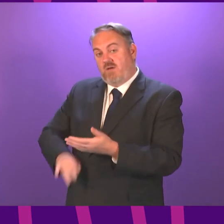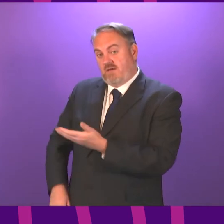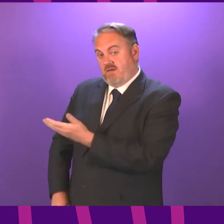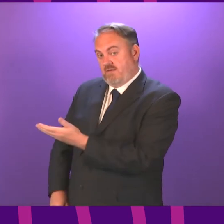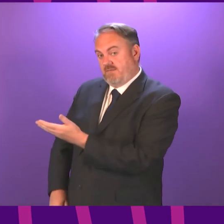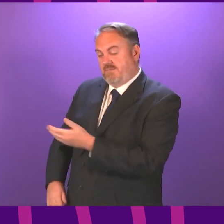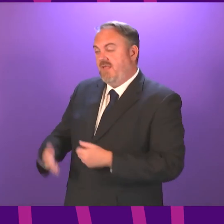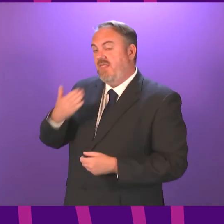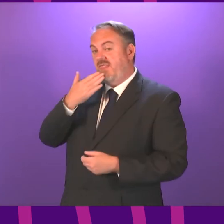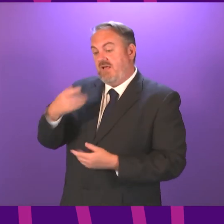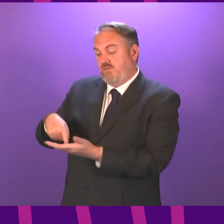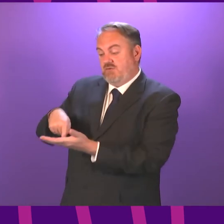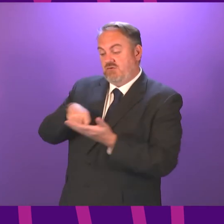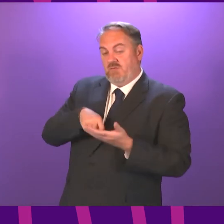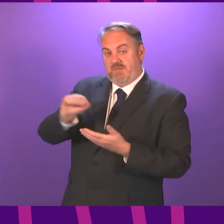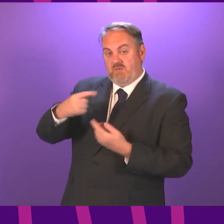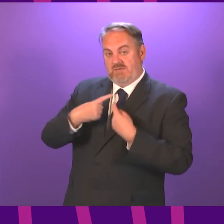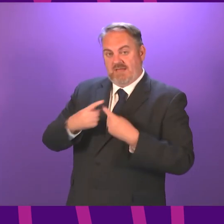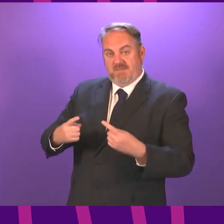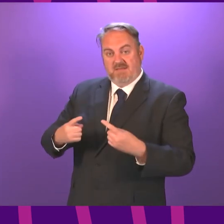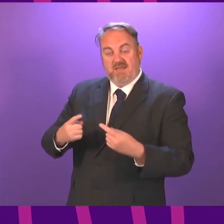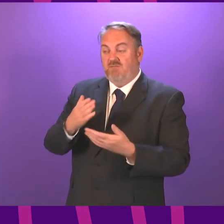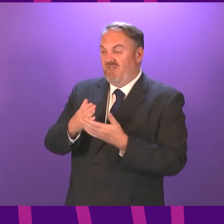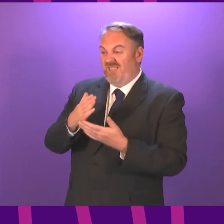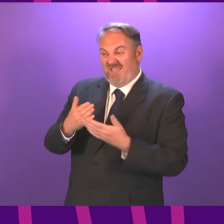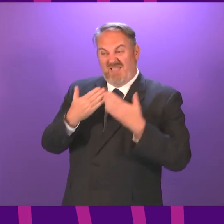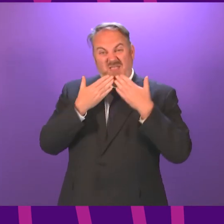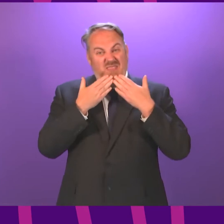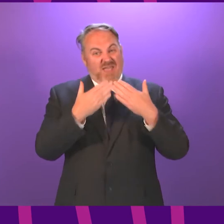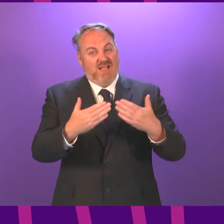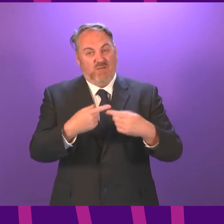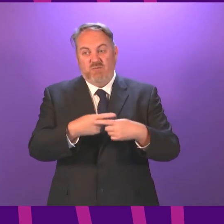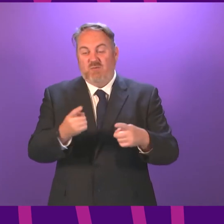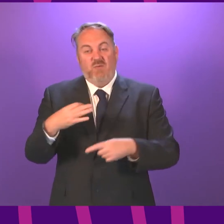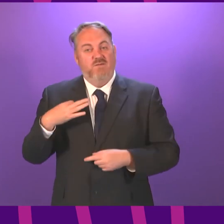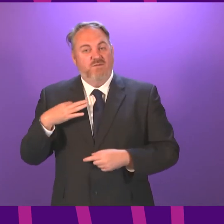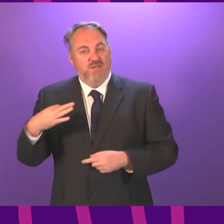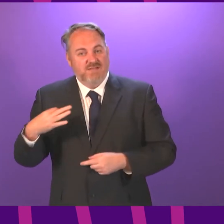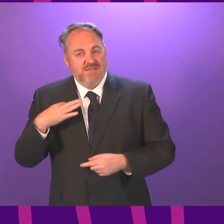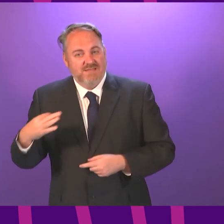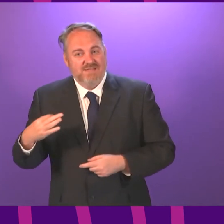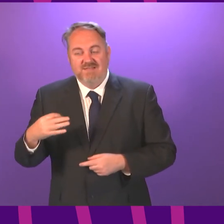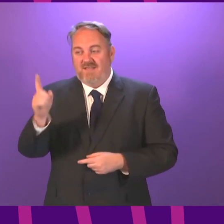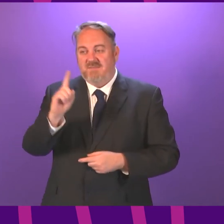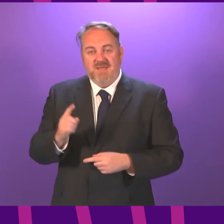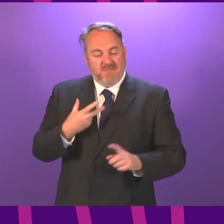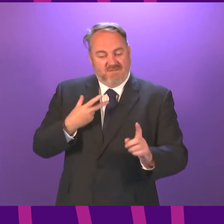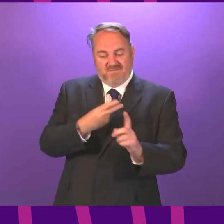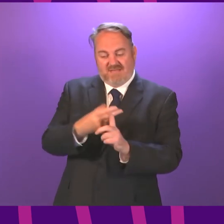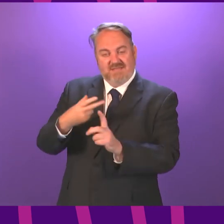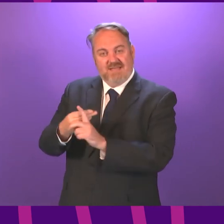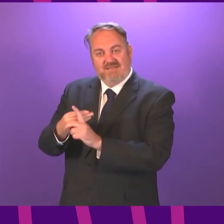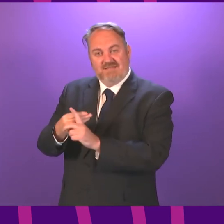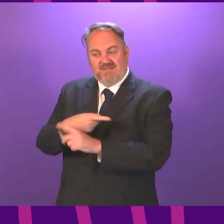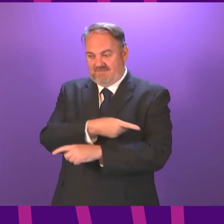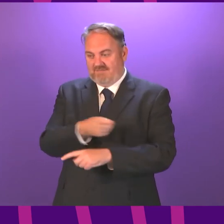and six months on from the first vaccine and can I thank our vaccinators and our volunteers for giving our country hope. While there